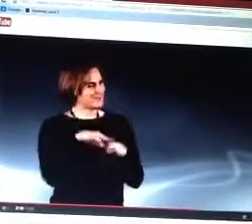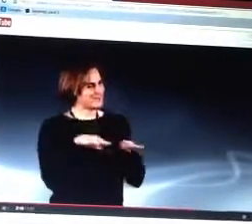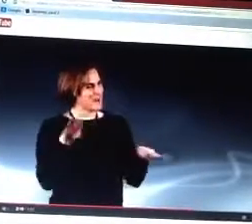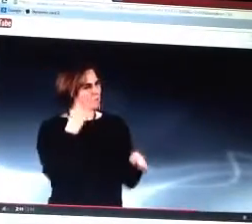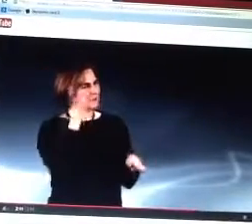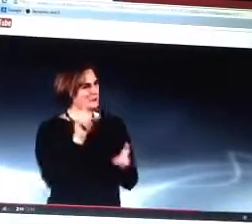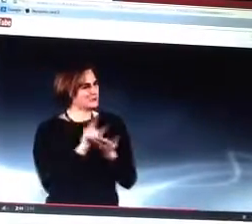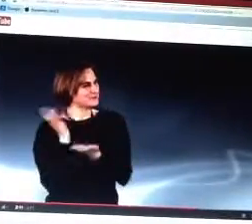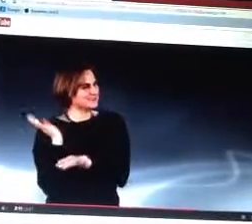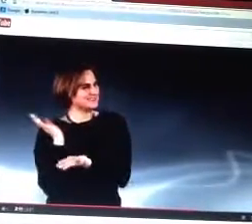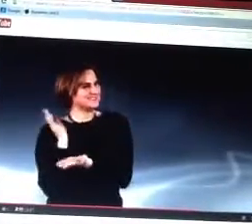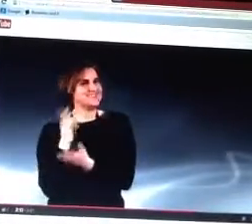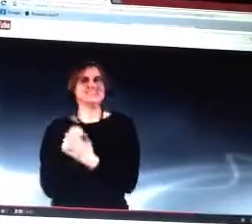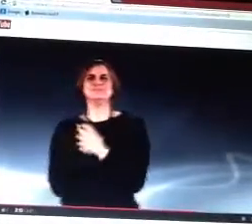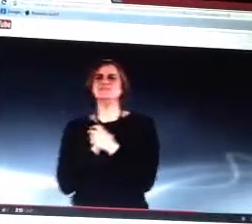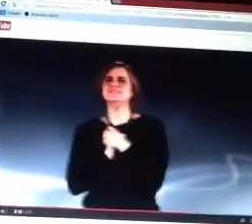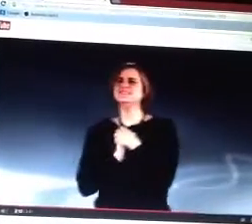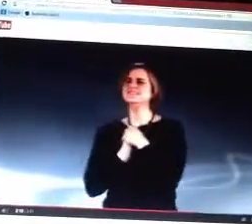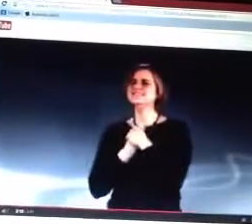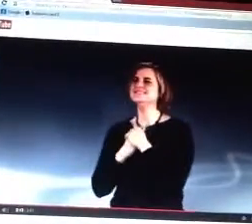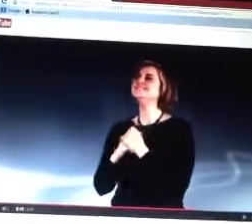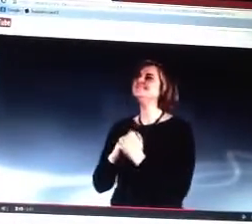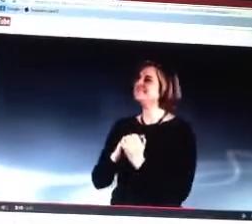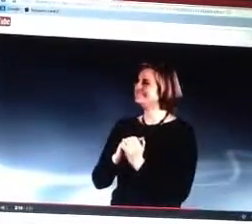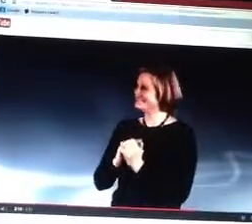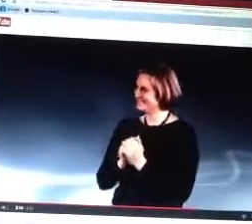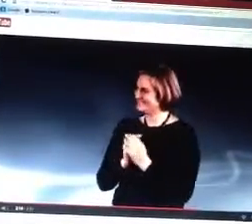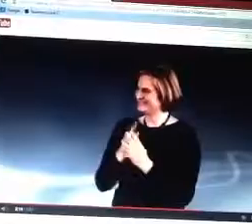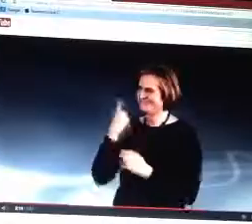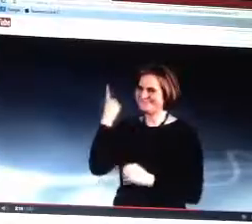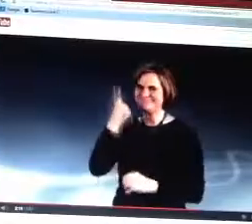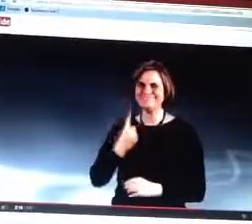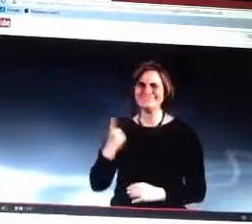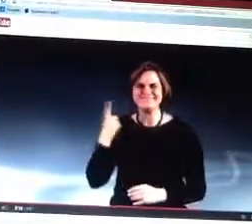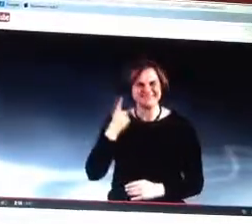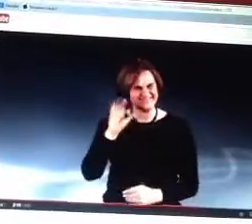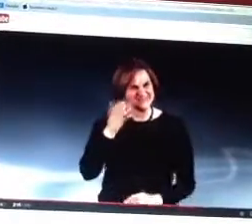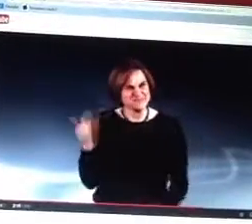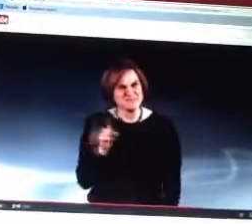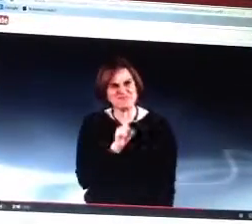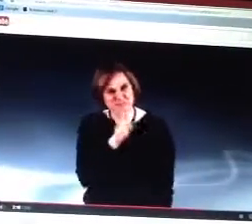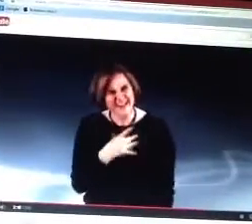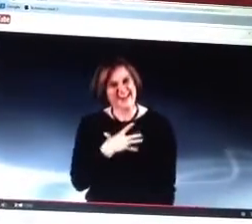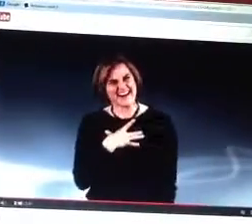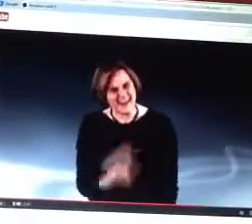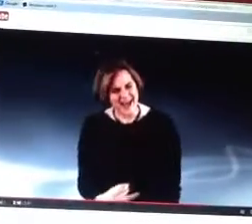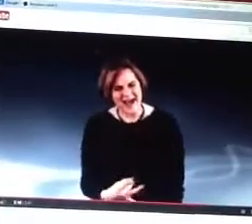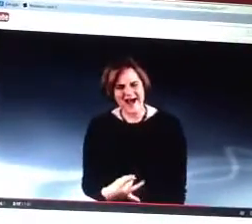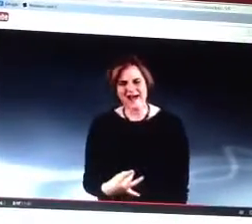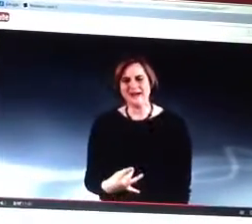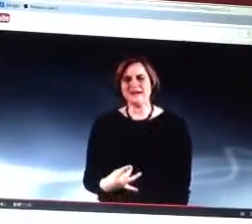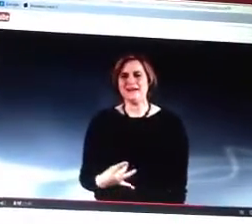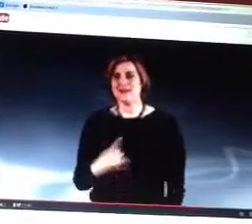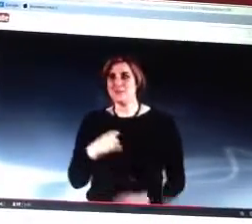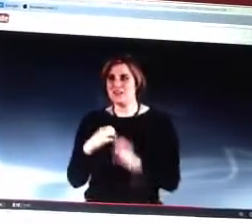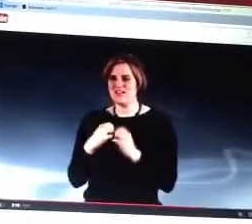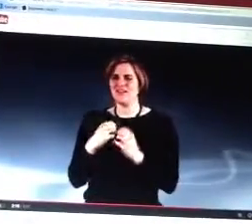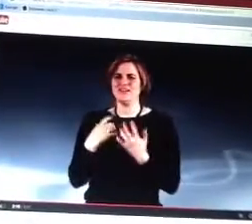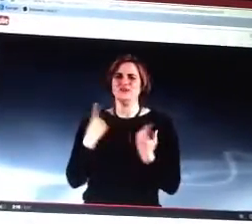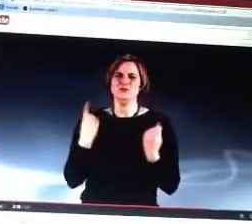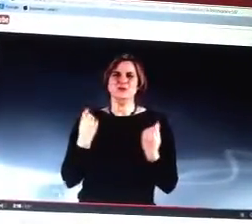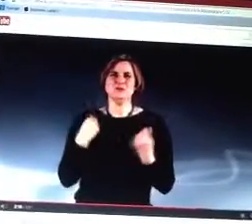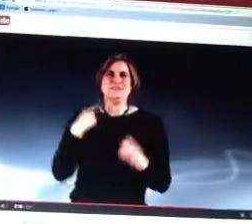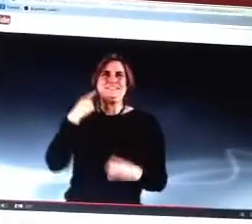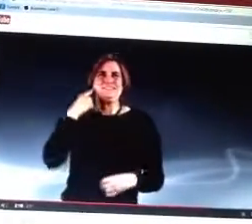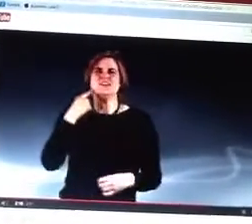and I saw that there was another picture on the second floor. Another blue picture. And I kind of just smiled, and I was like, wow, he must